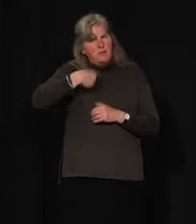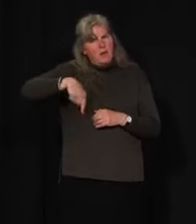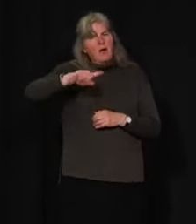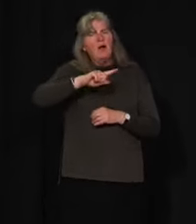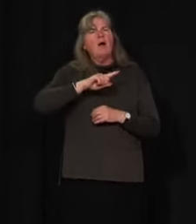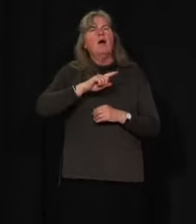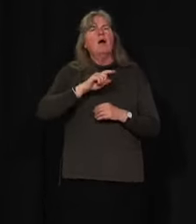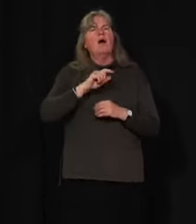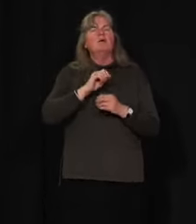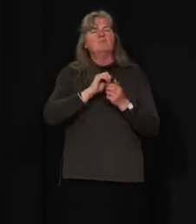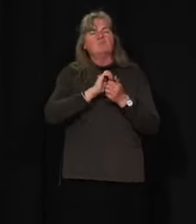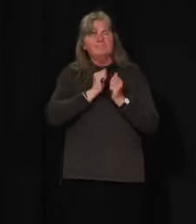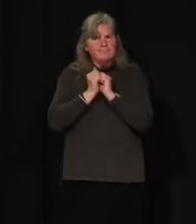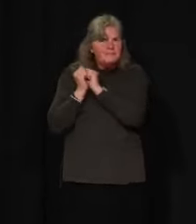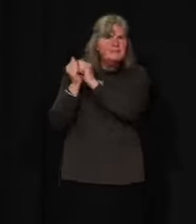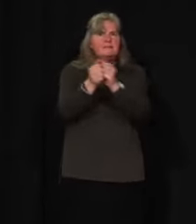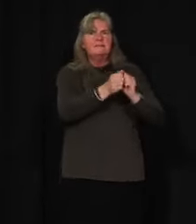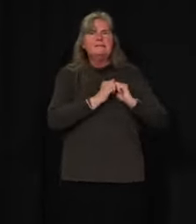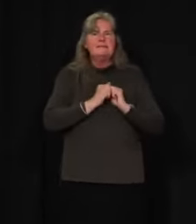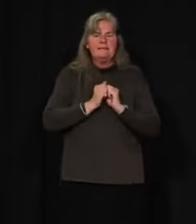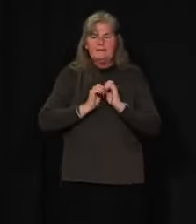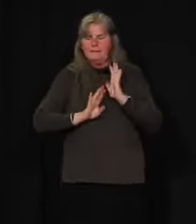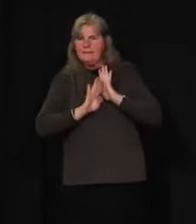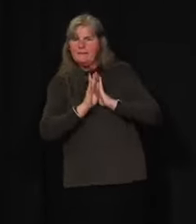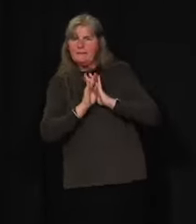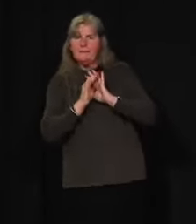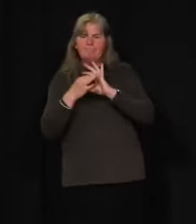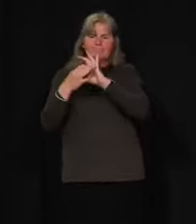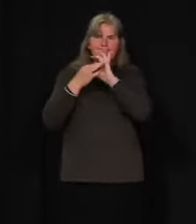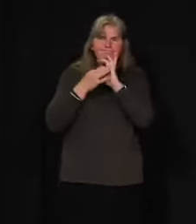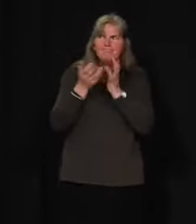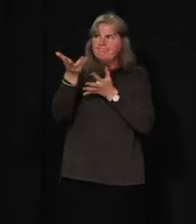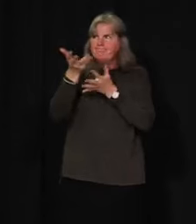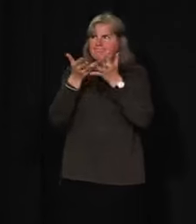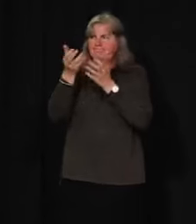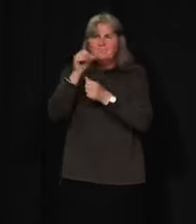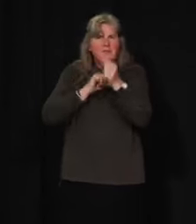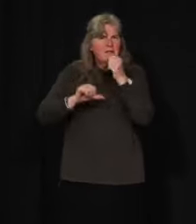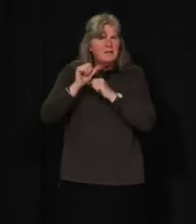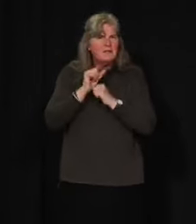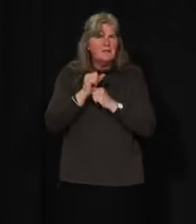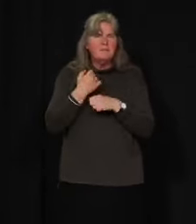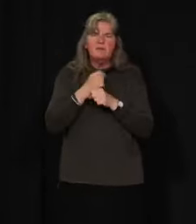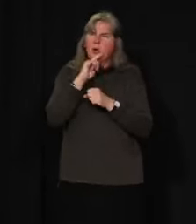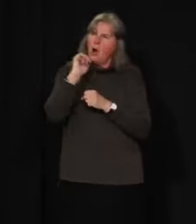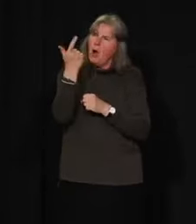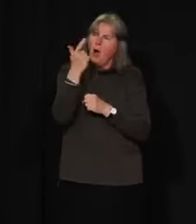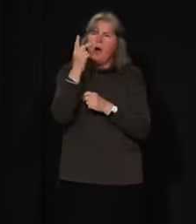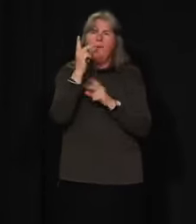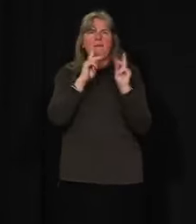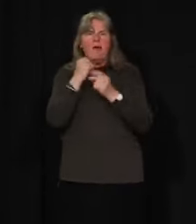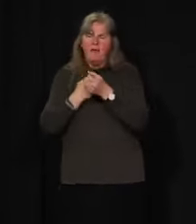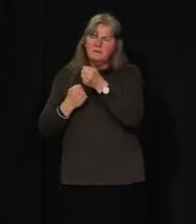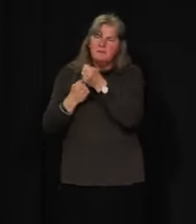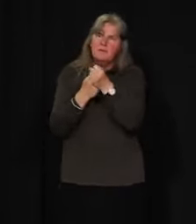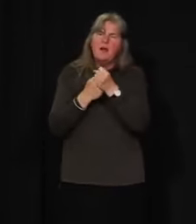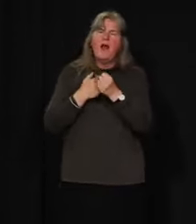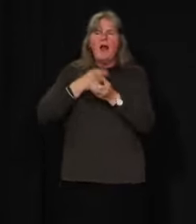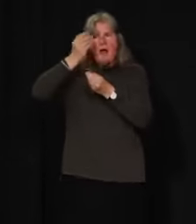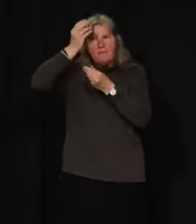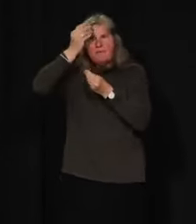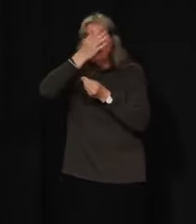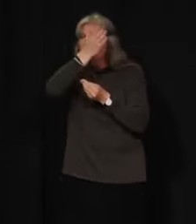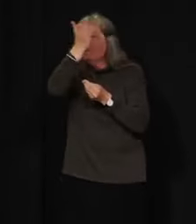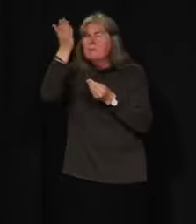together on these next phases so we can ensure that everyone has the supports they need and the information they